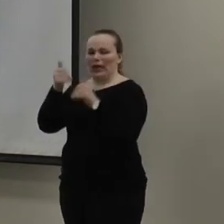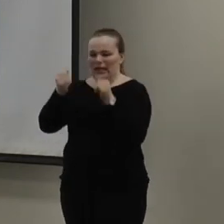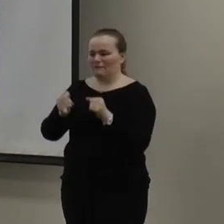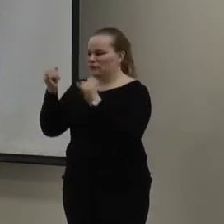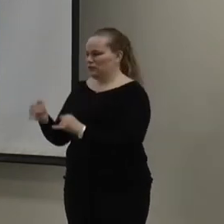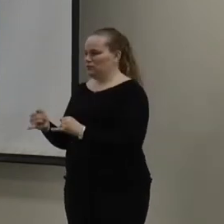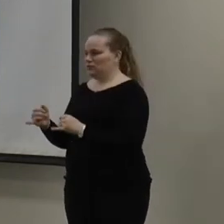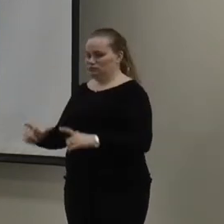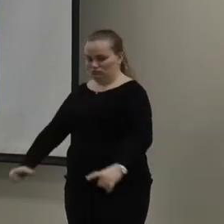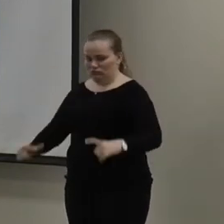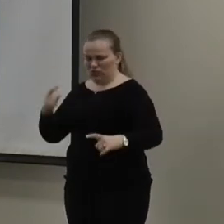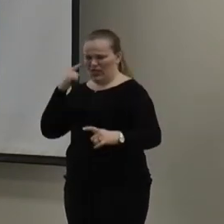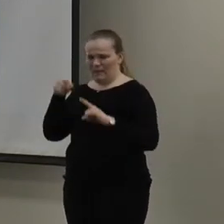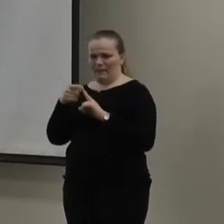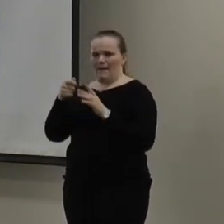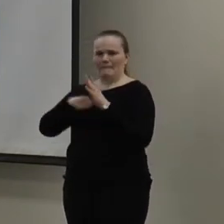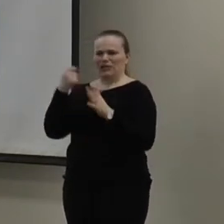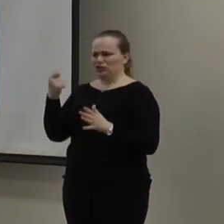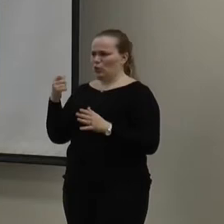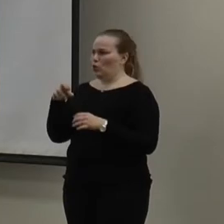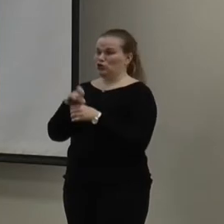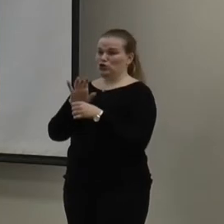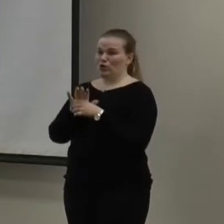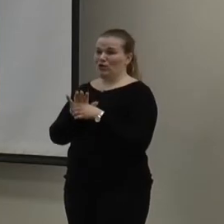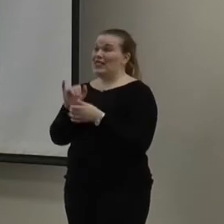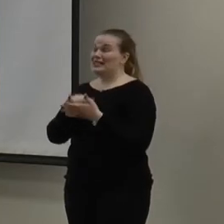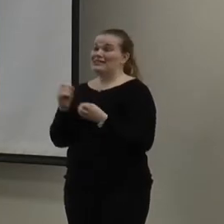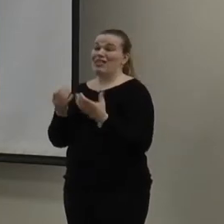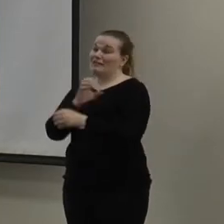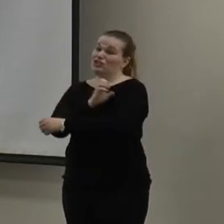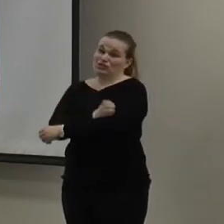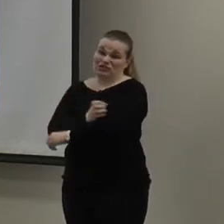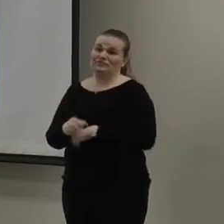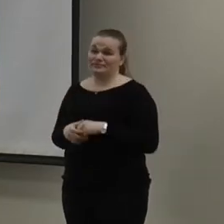So, again, when you think about it as matchsticks or even sodas, that's a lot of energy.